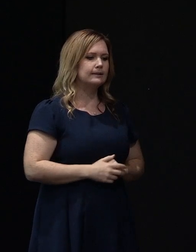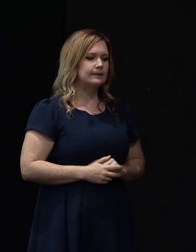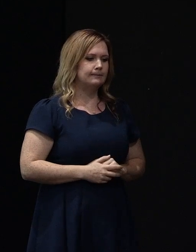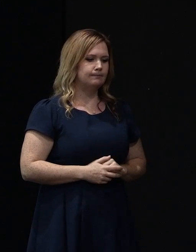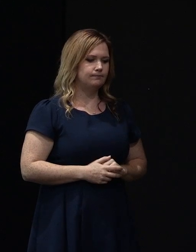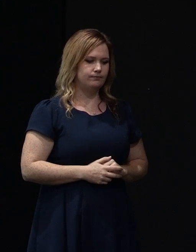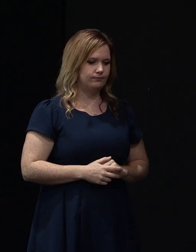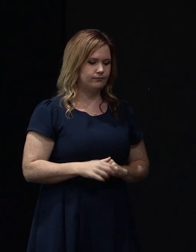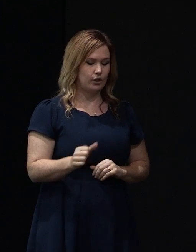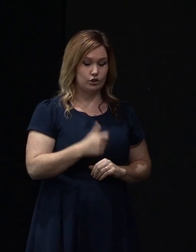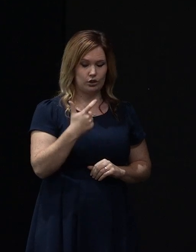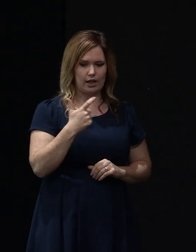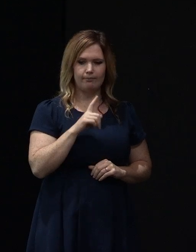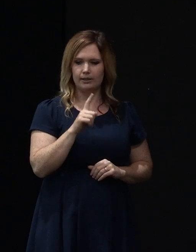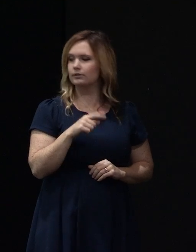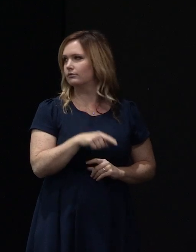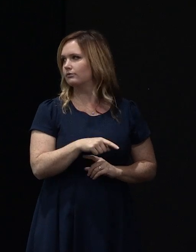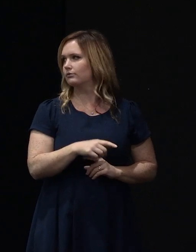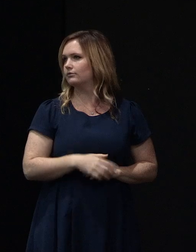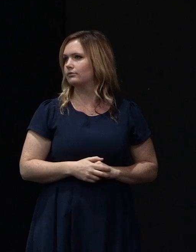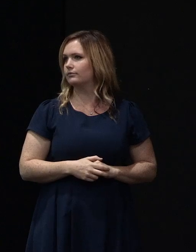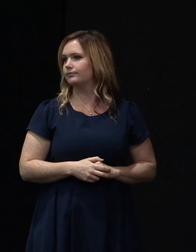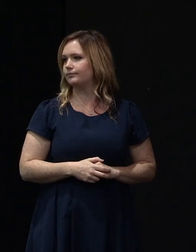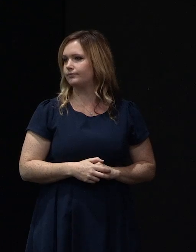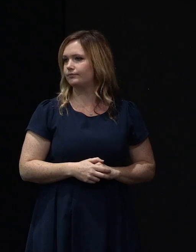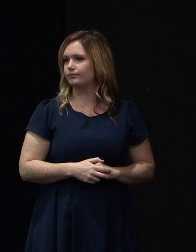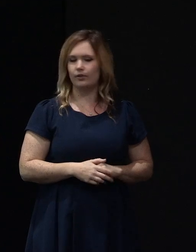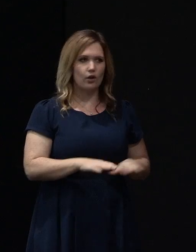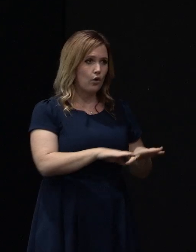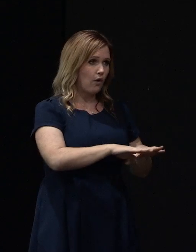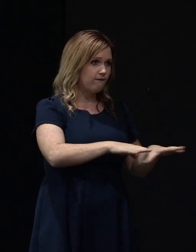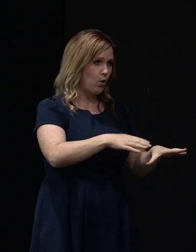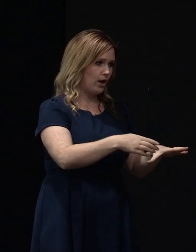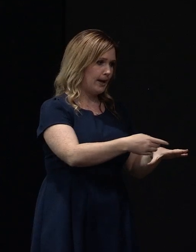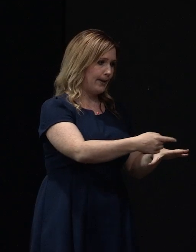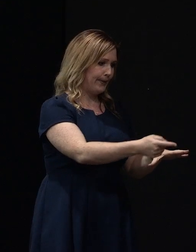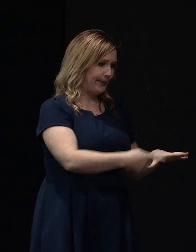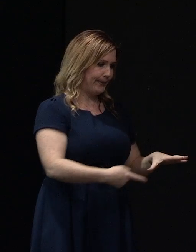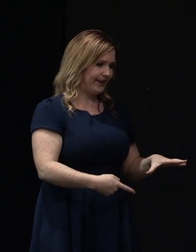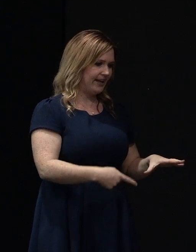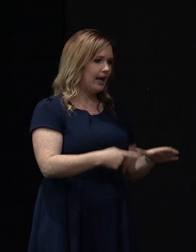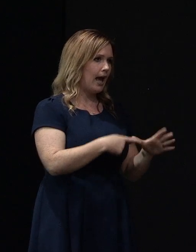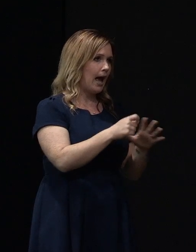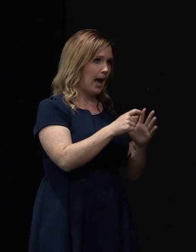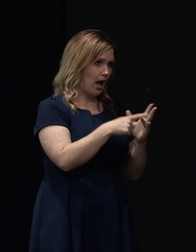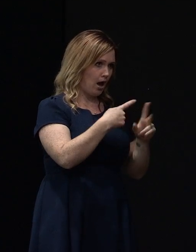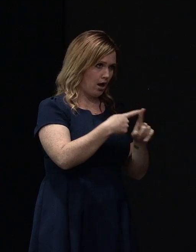I shouldn't laugh, it's not funny, but he had the cracks in the floor epoxy grouted up following,